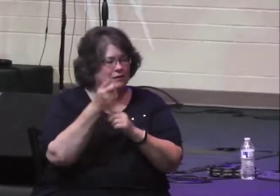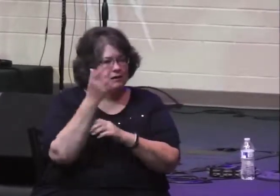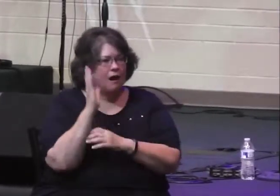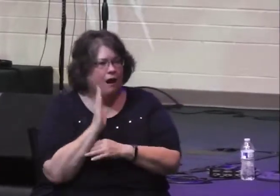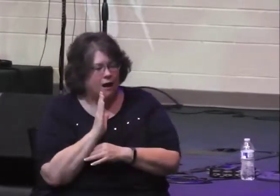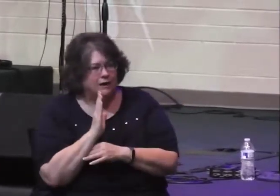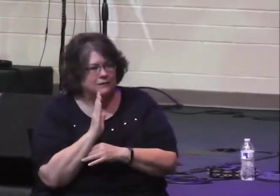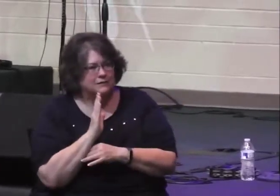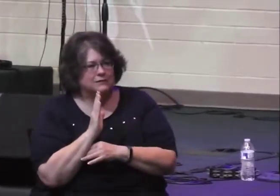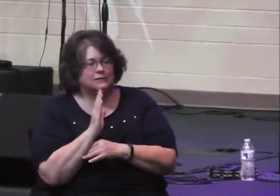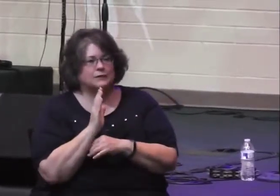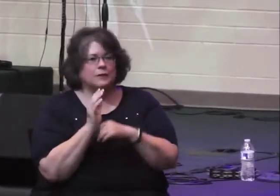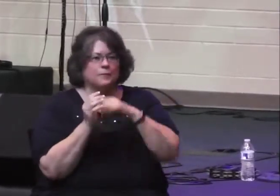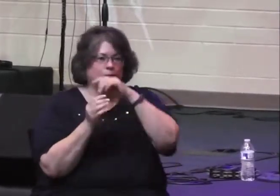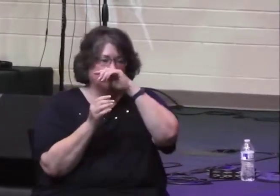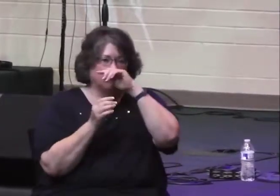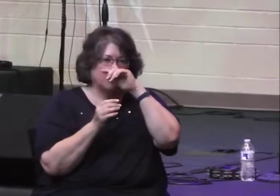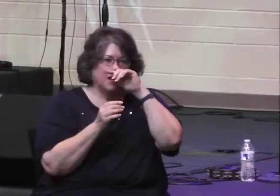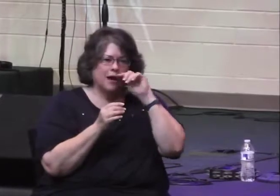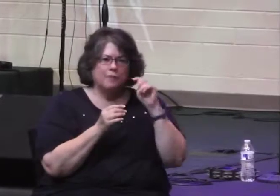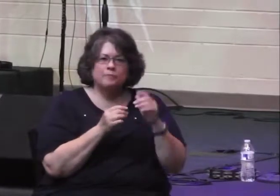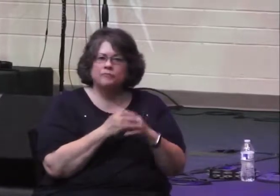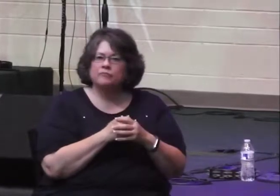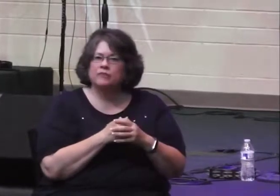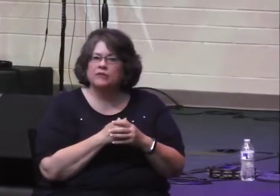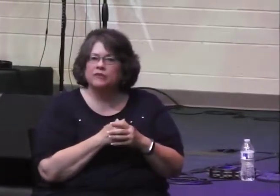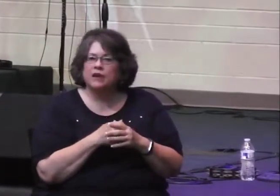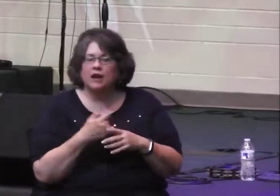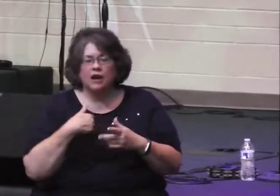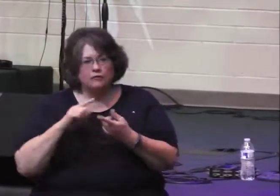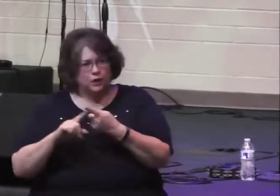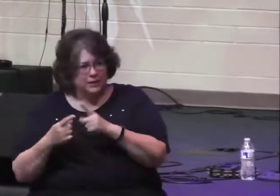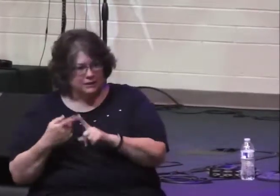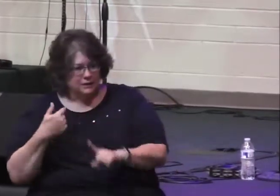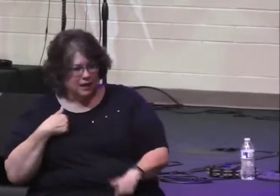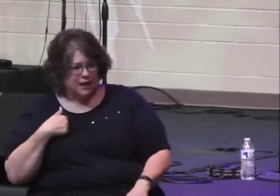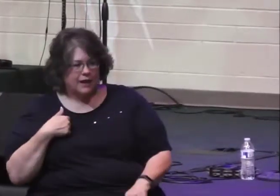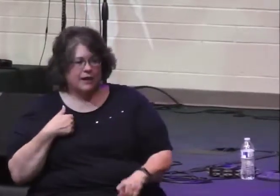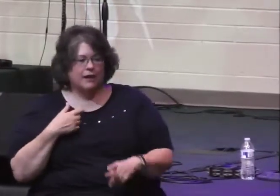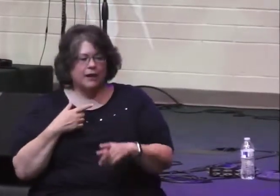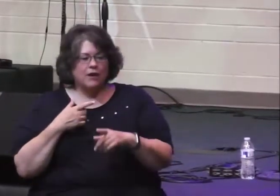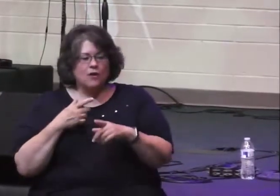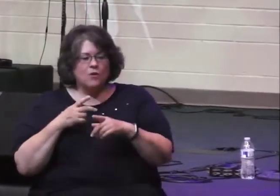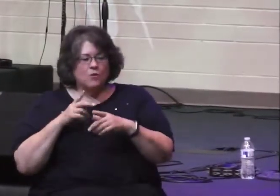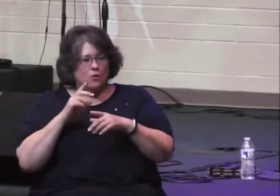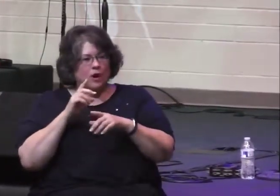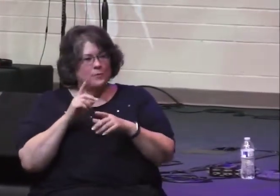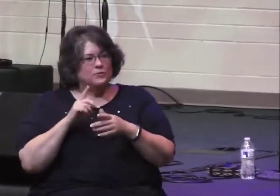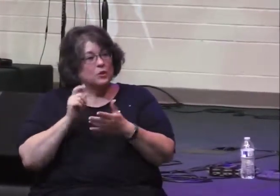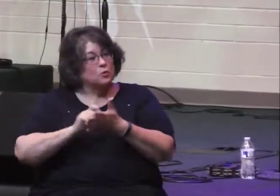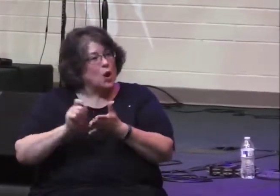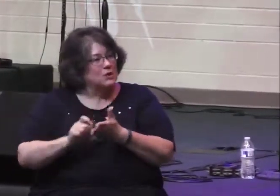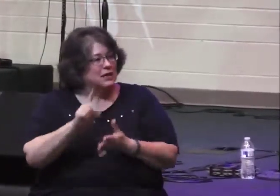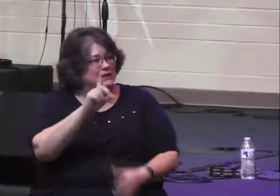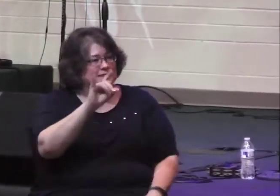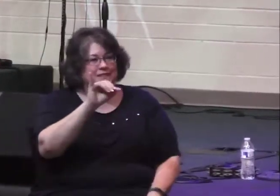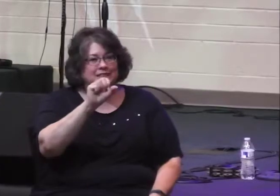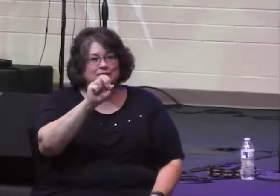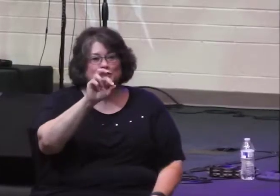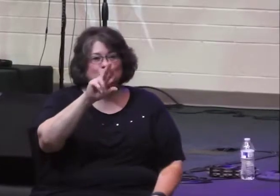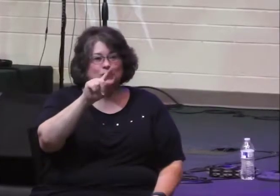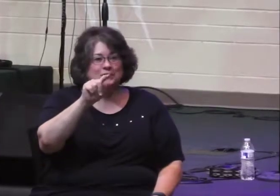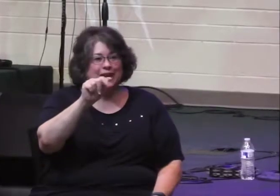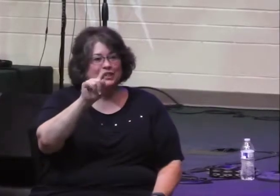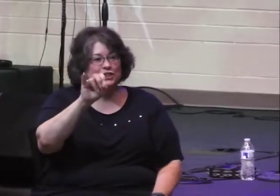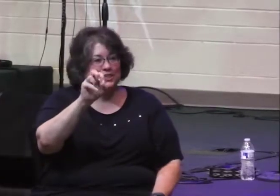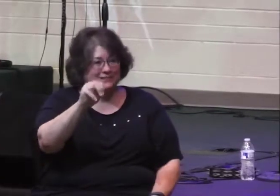to God. Fran and I both went through some PhD work together. And you know, if you ever have the pleasure of writing a